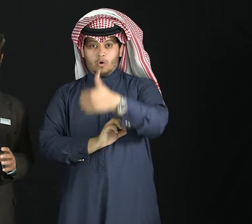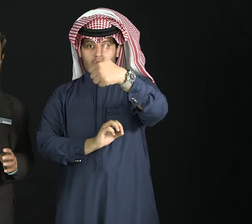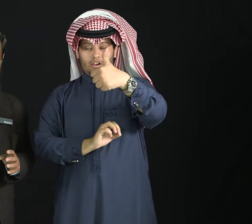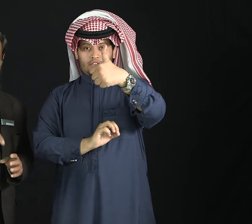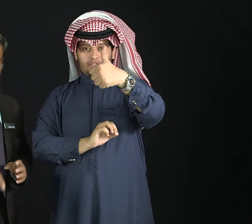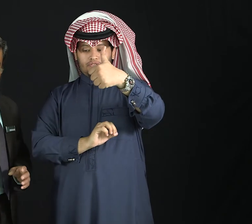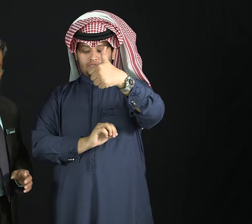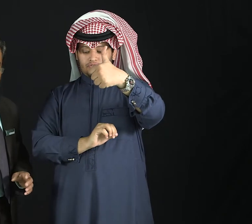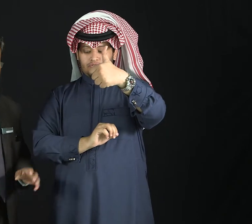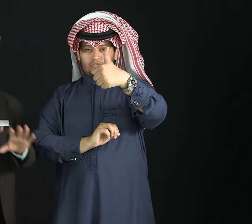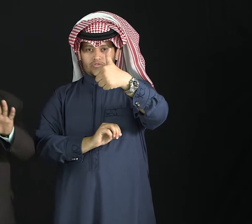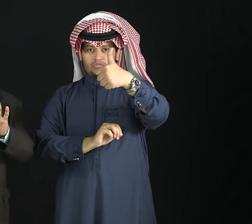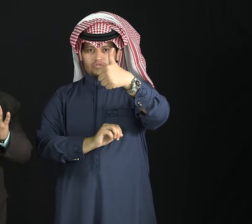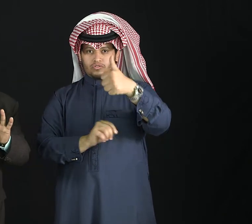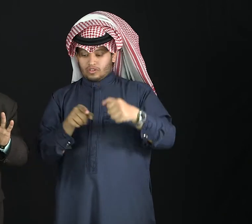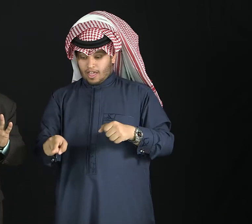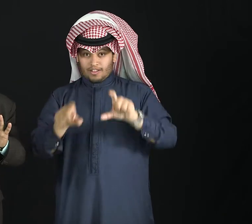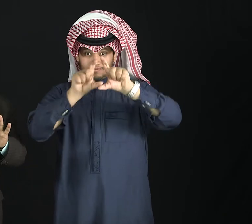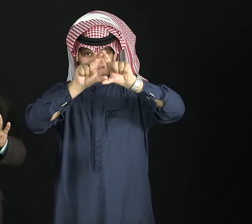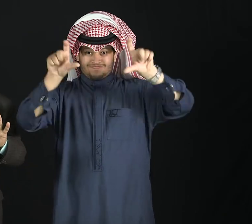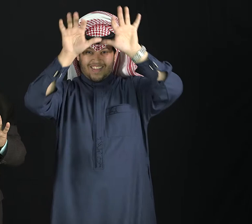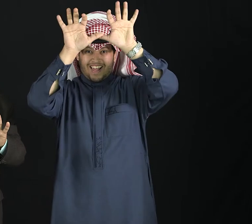Once one paragraph is finished,